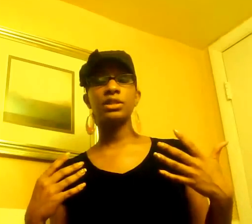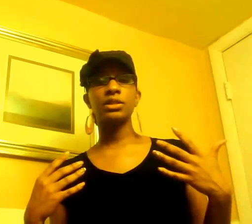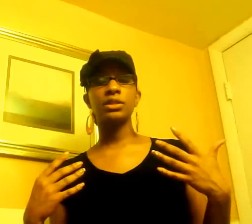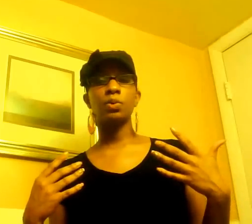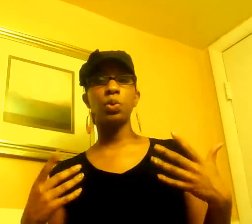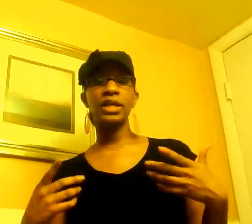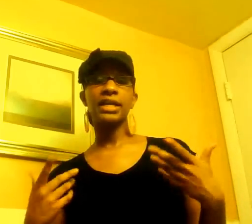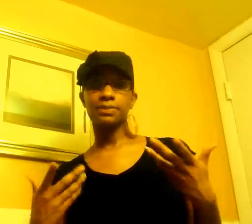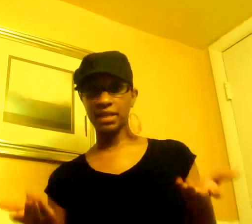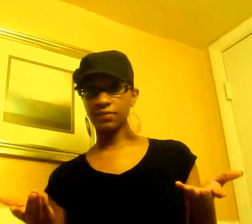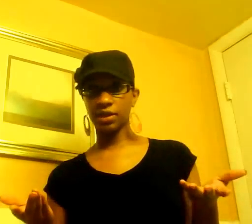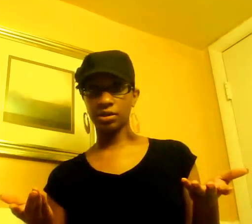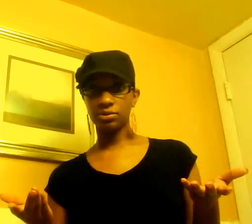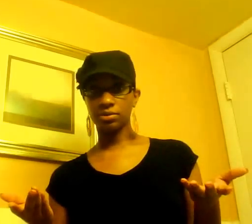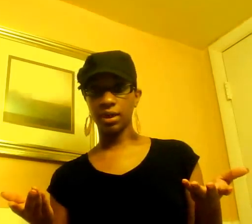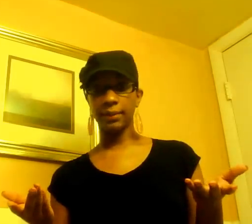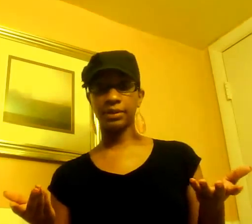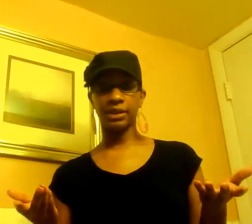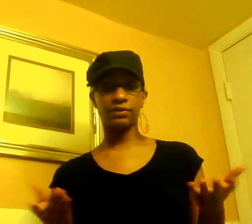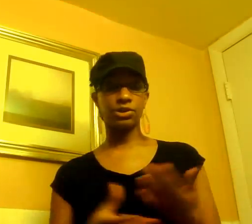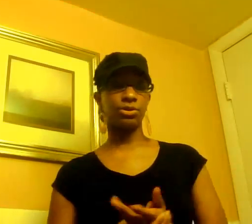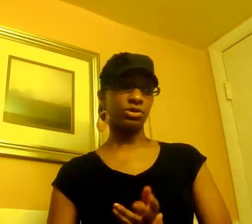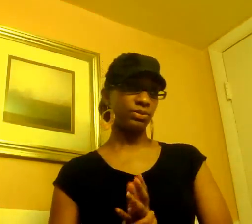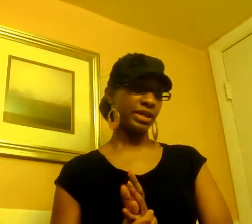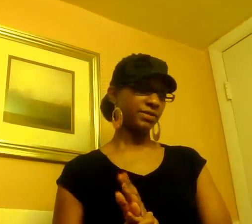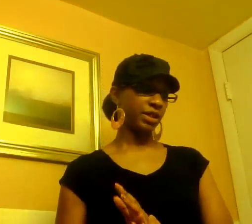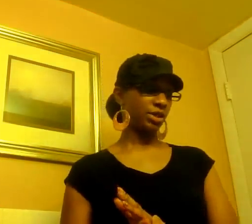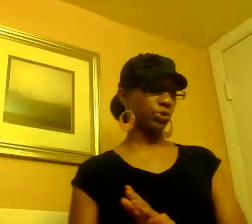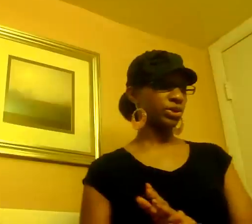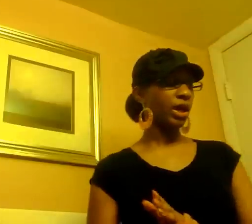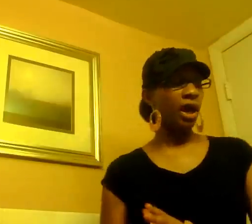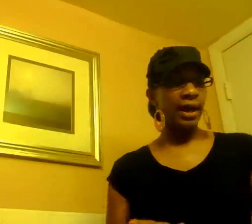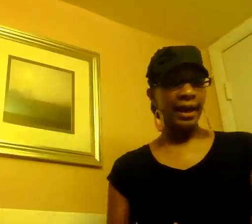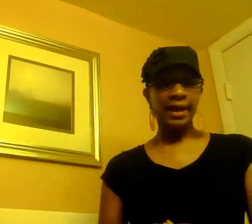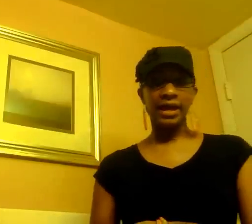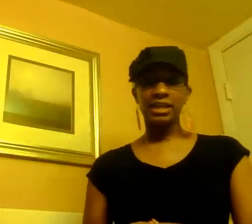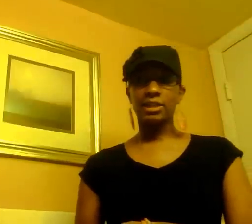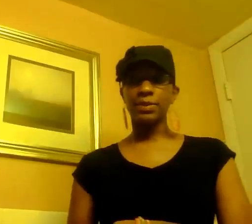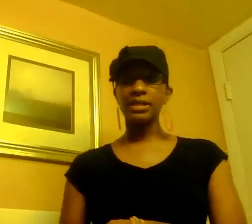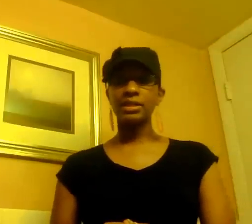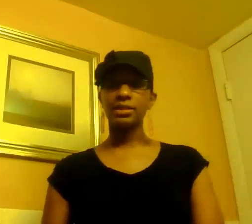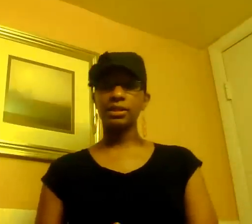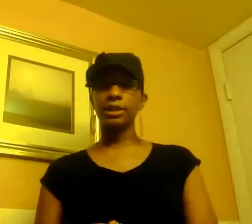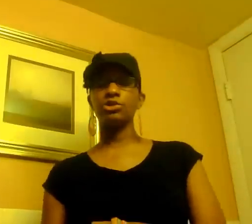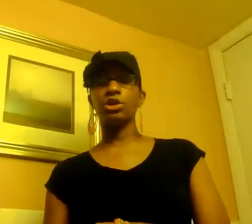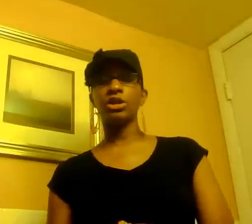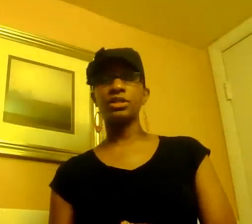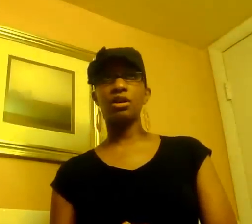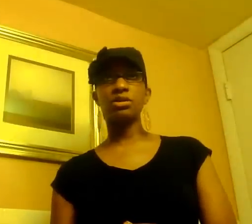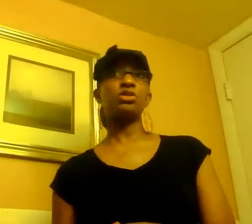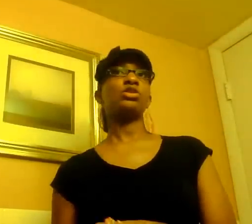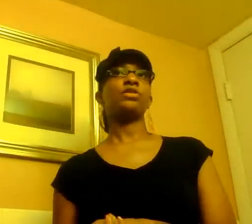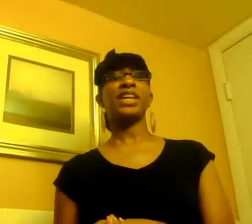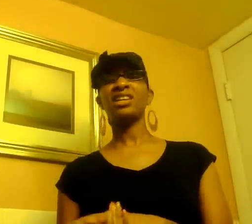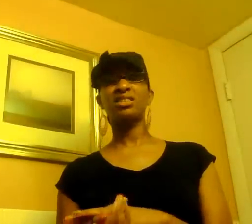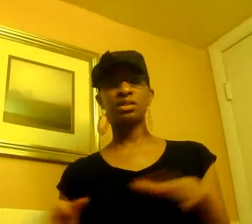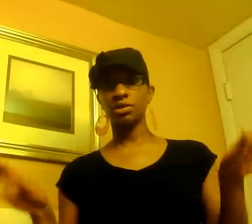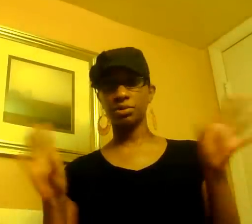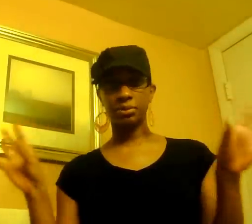one of his best videos i believe chris brown's best videos and it's basically you know it starts off and he looks so good with the